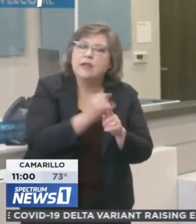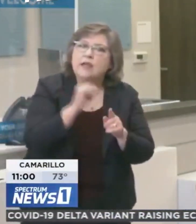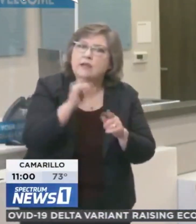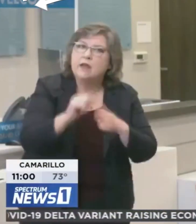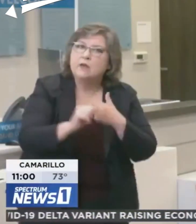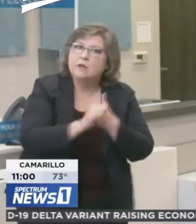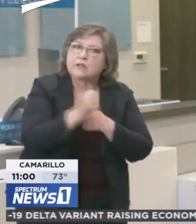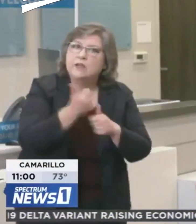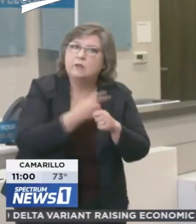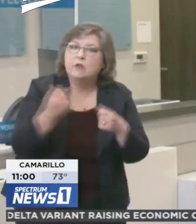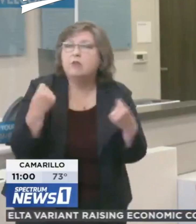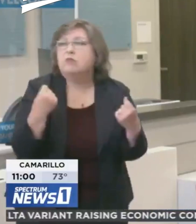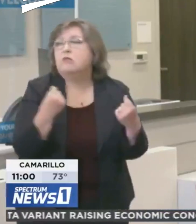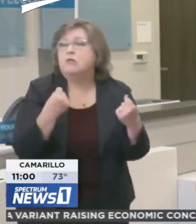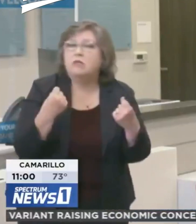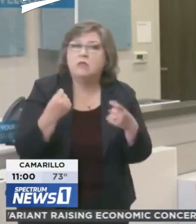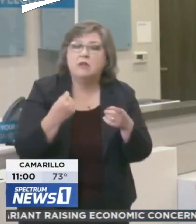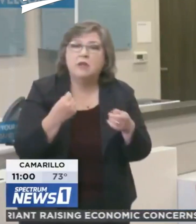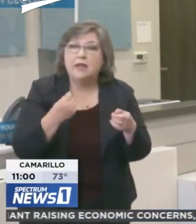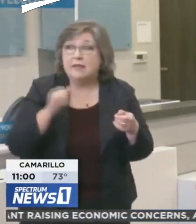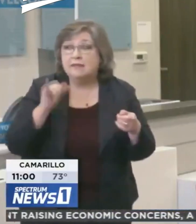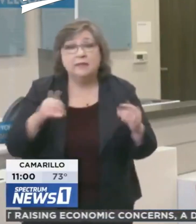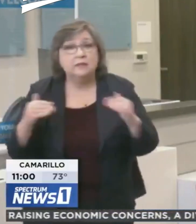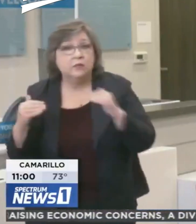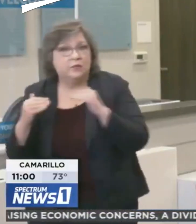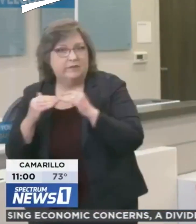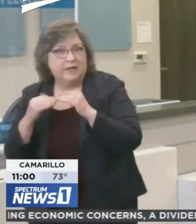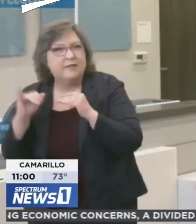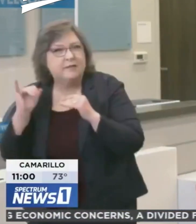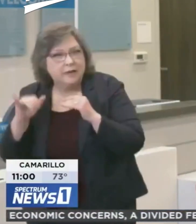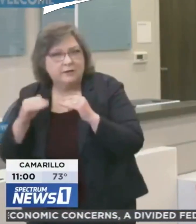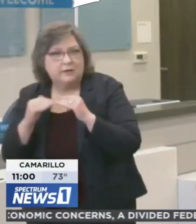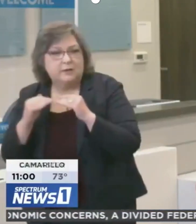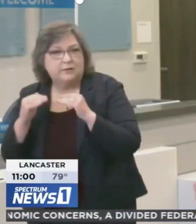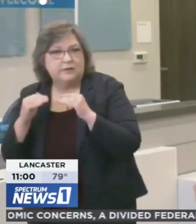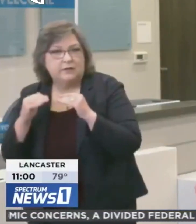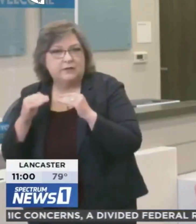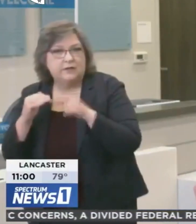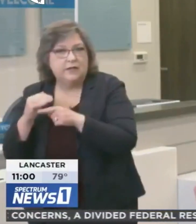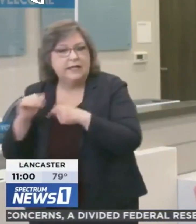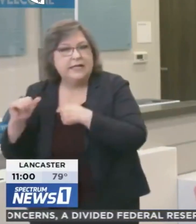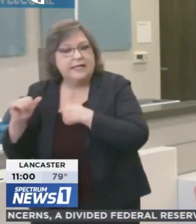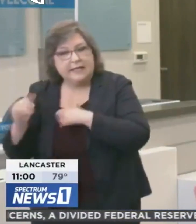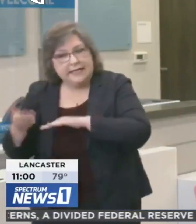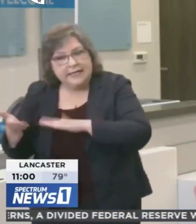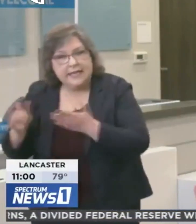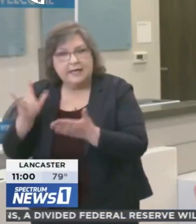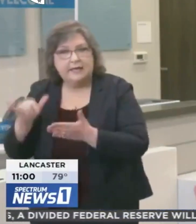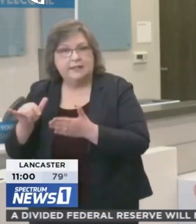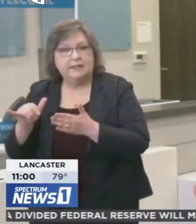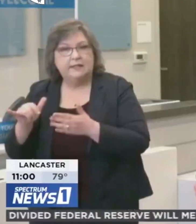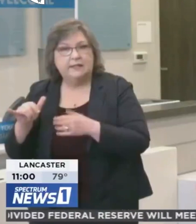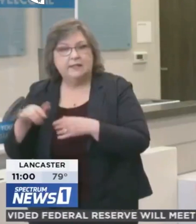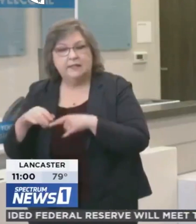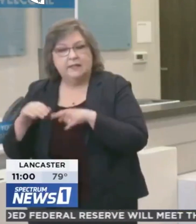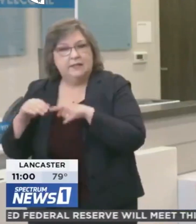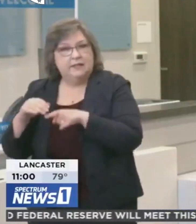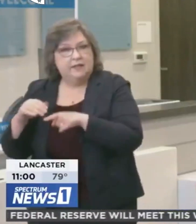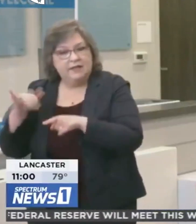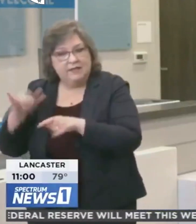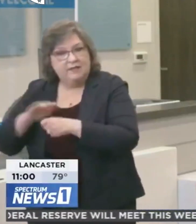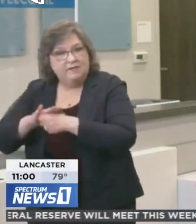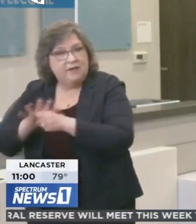of this moment with the deadliness and efficiency of the Delta virus. You're putting